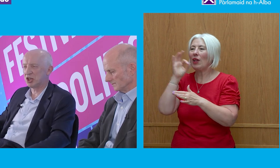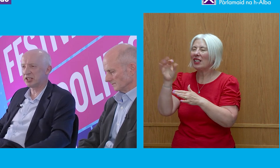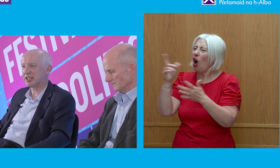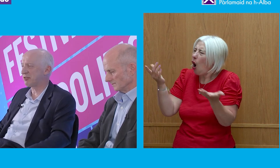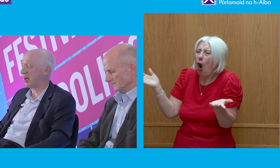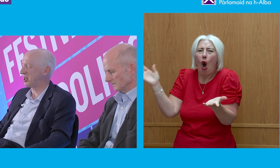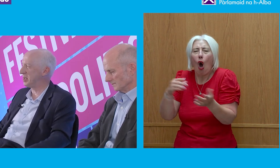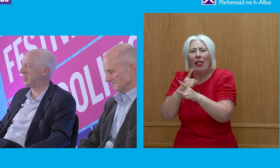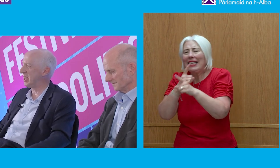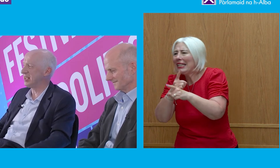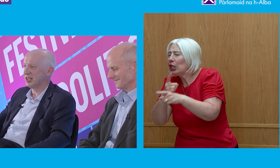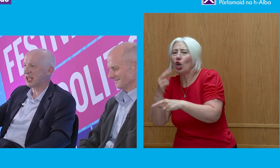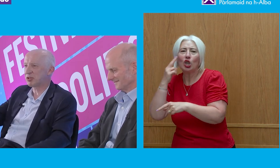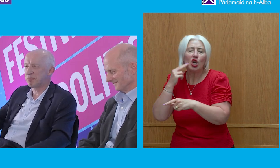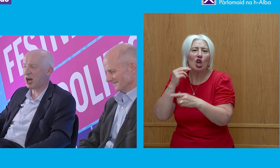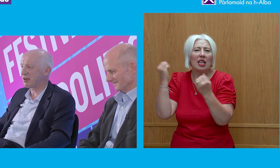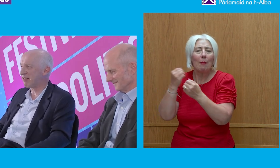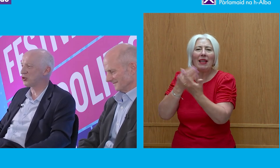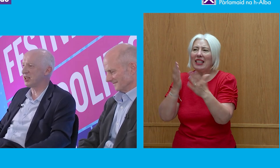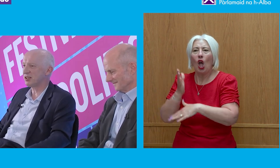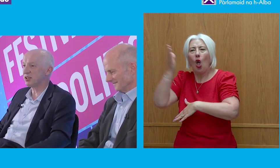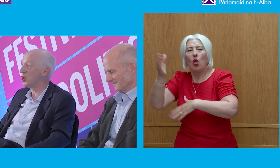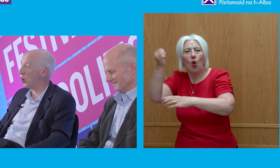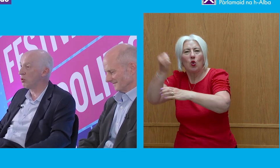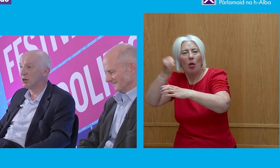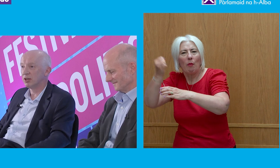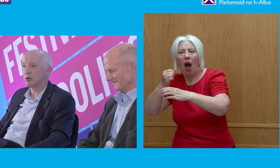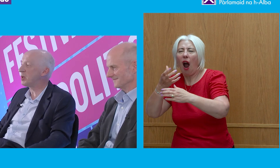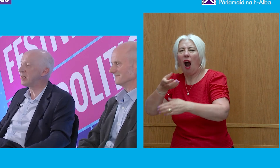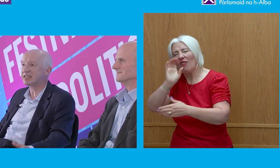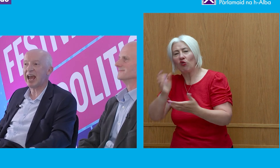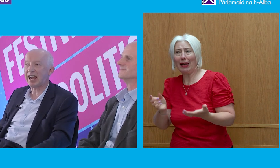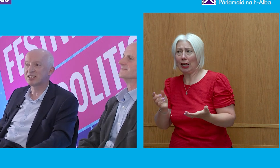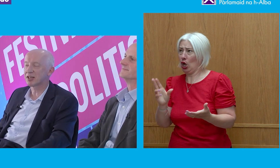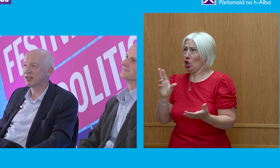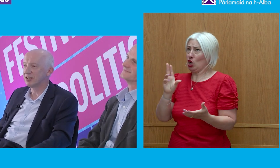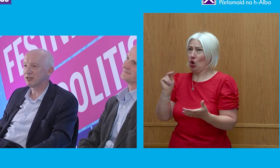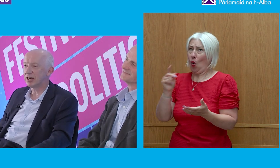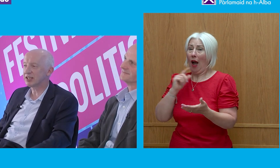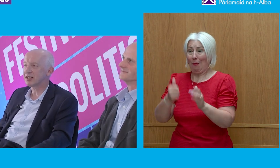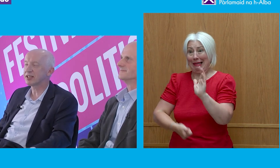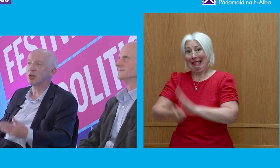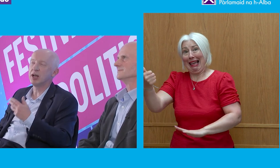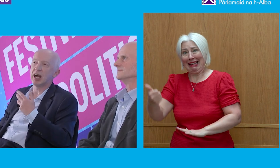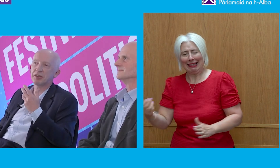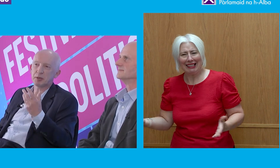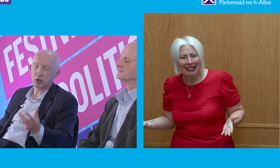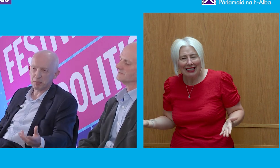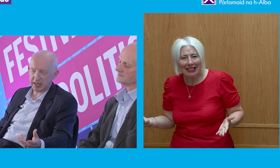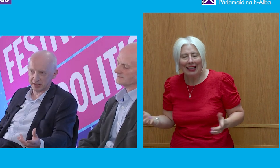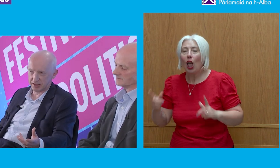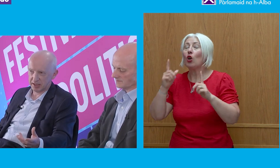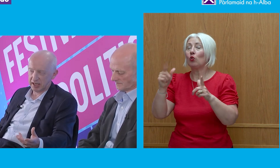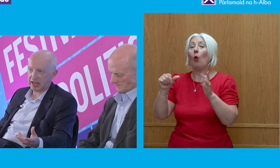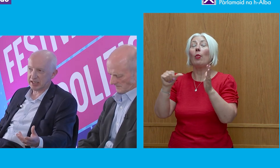all teachers and nurses after having a busy day go to the bar and have a drink? No, we'd be sacked, right? So I think the